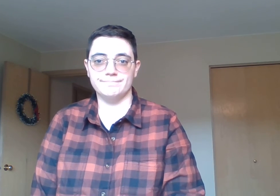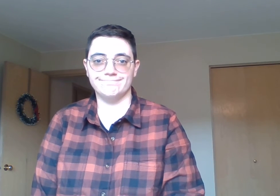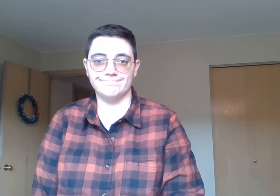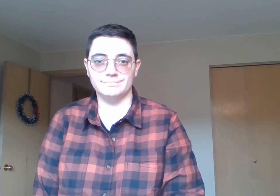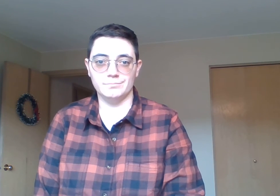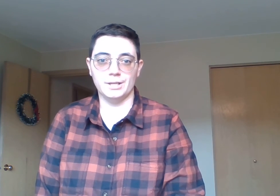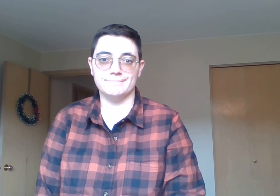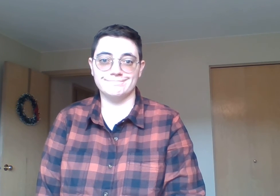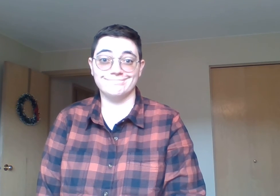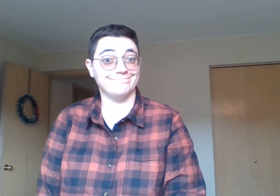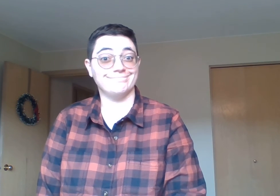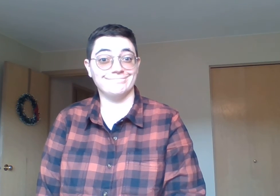right. All right.